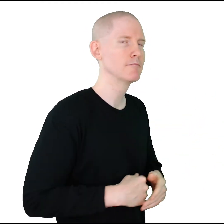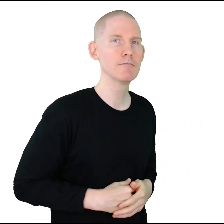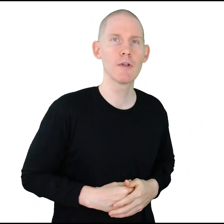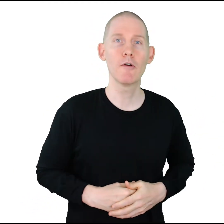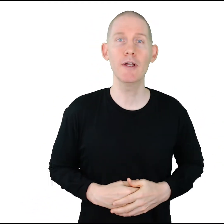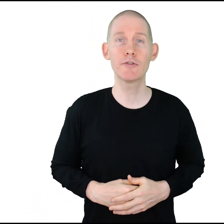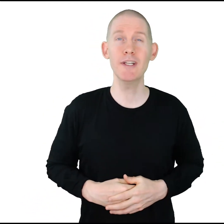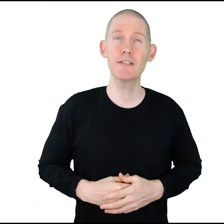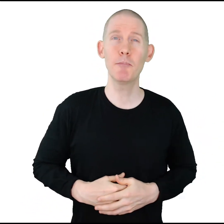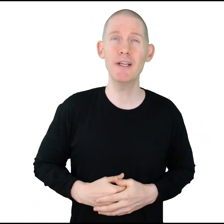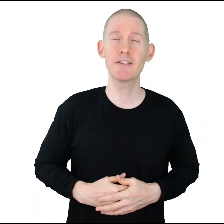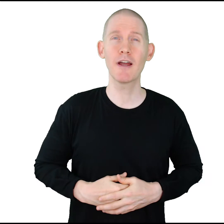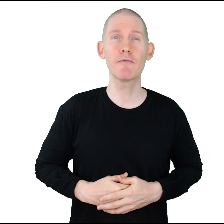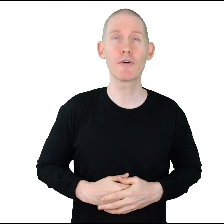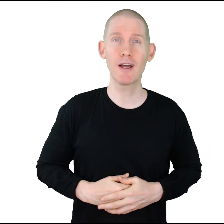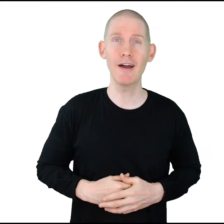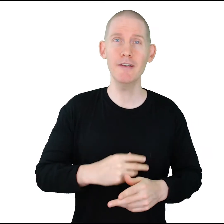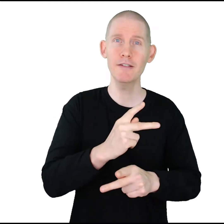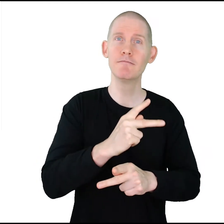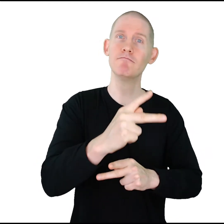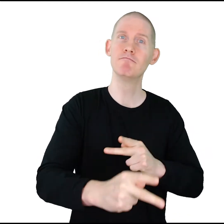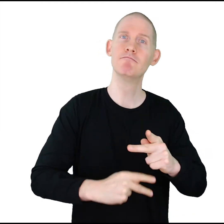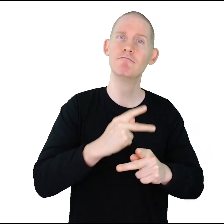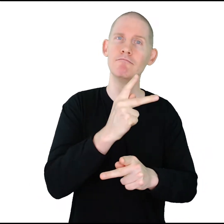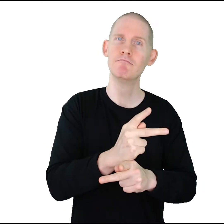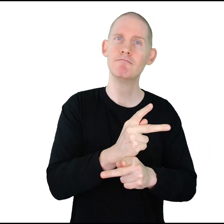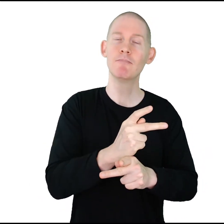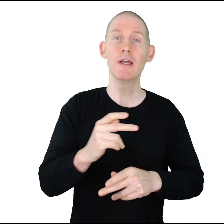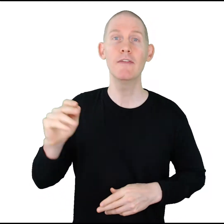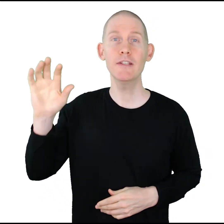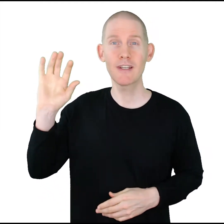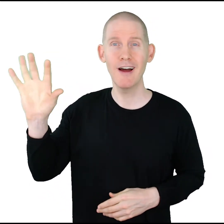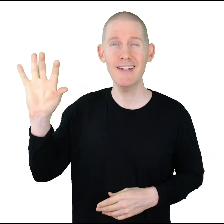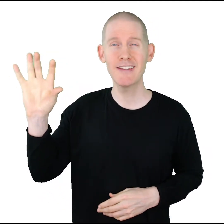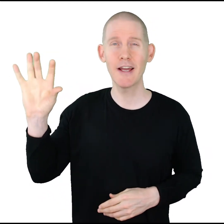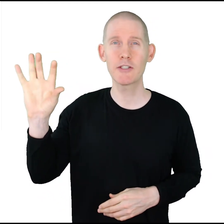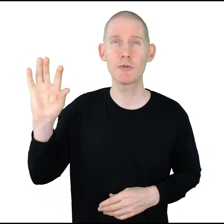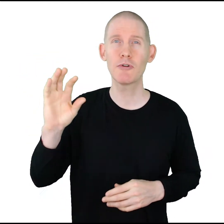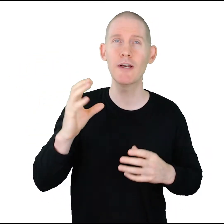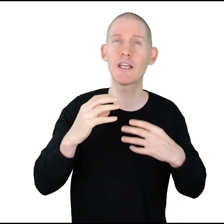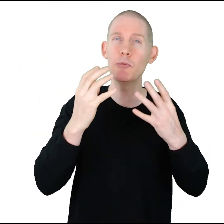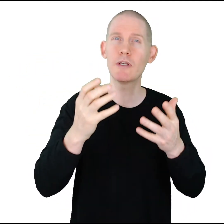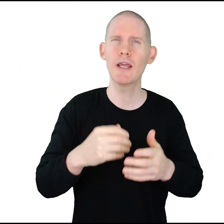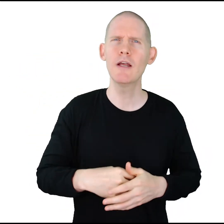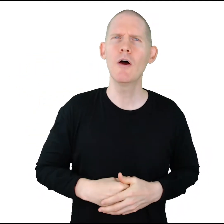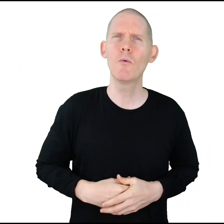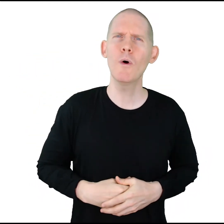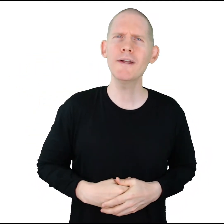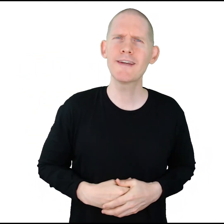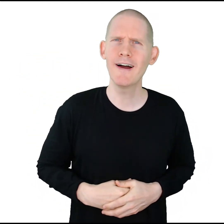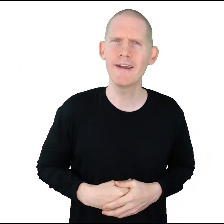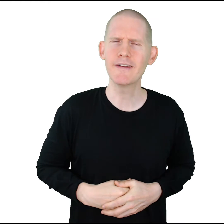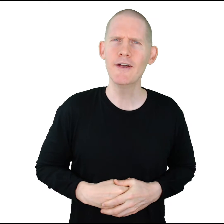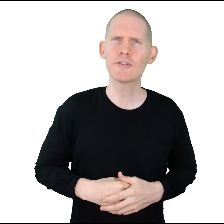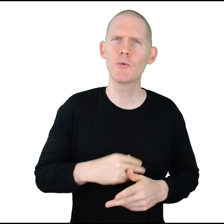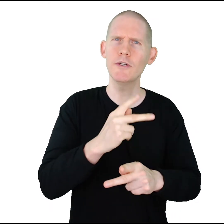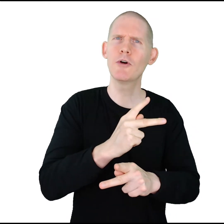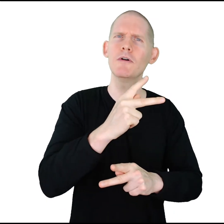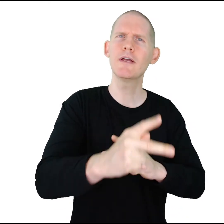All right, so that's the base sign for kind. In this context, we're trying to communicate what kind. So when you're going like